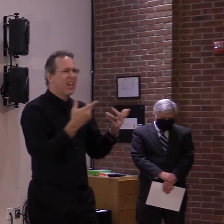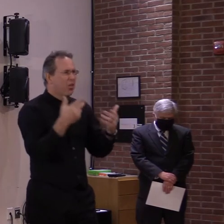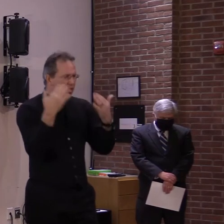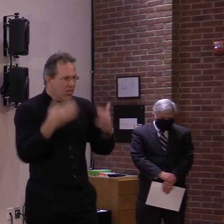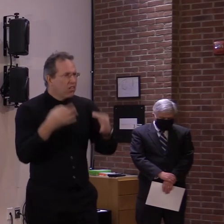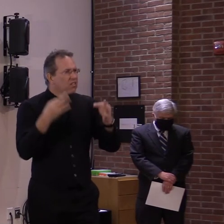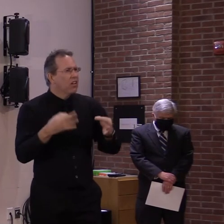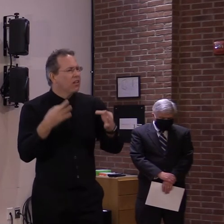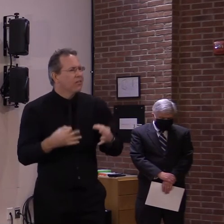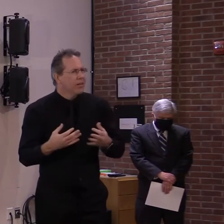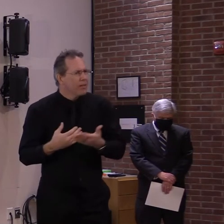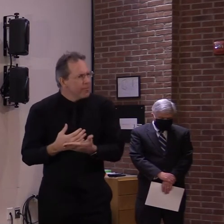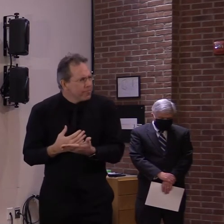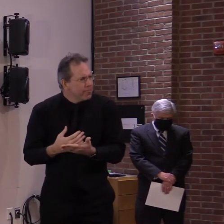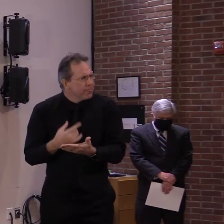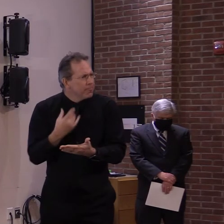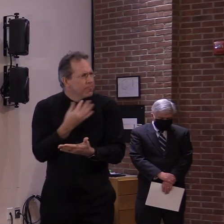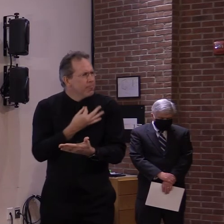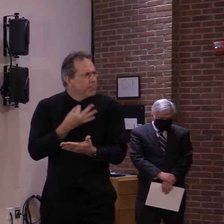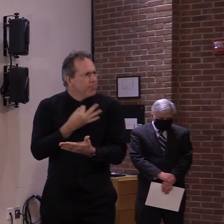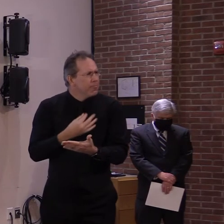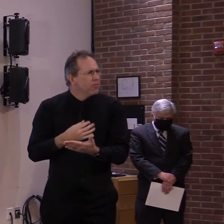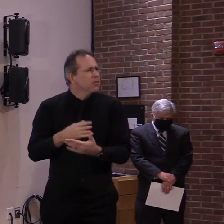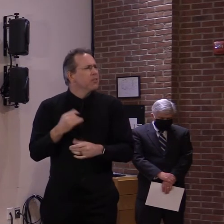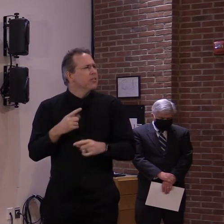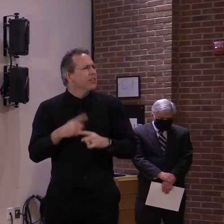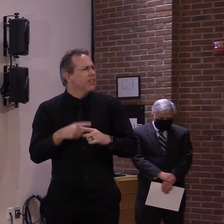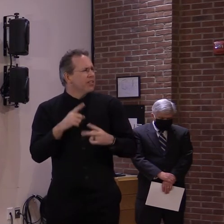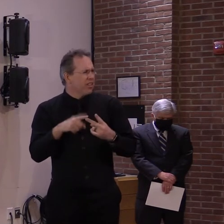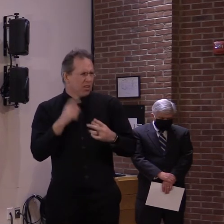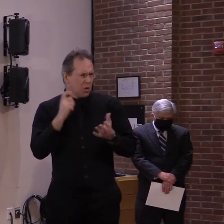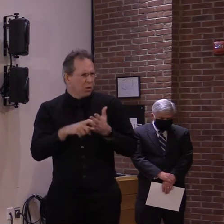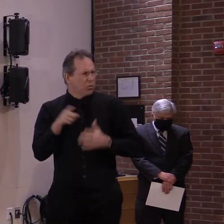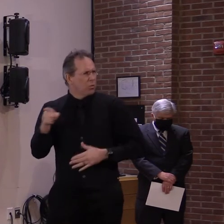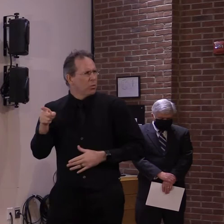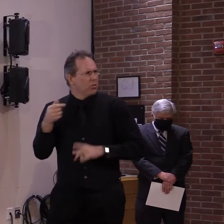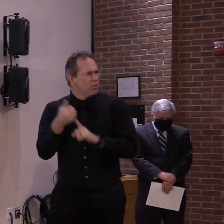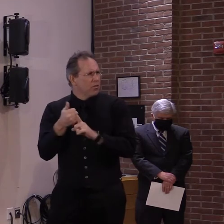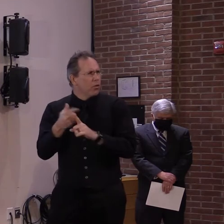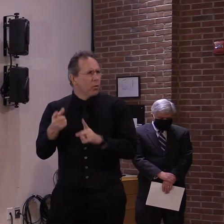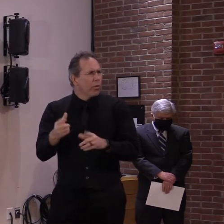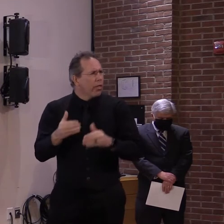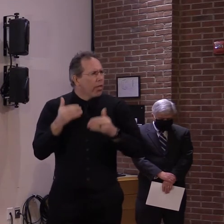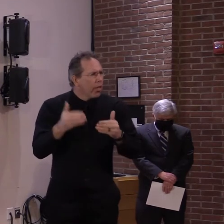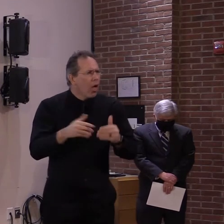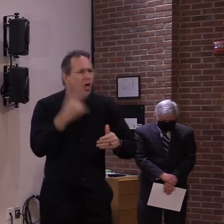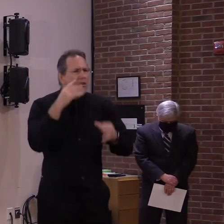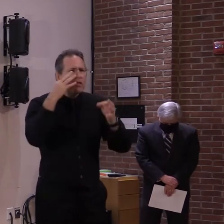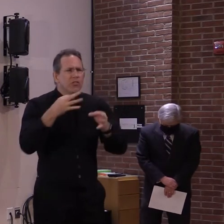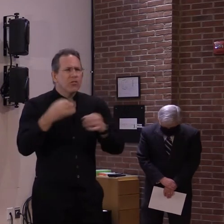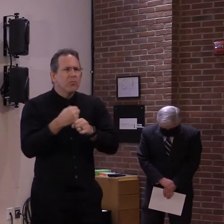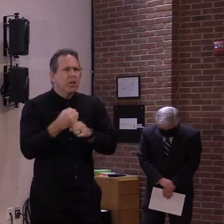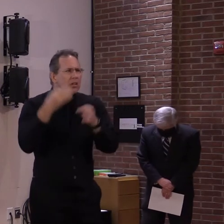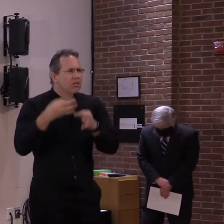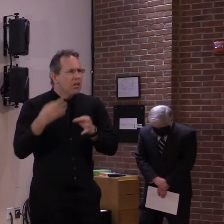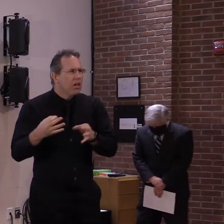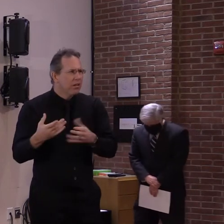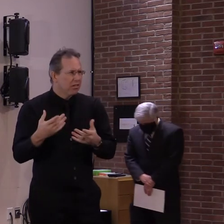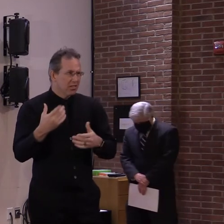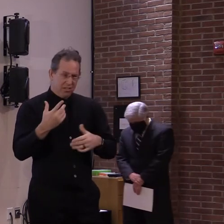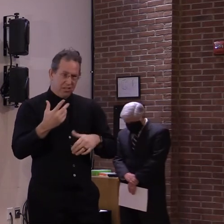reorganizing the natural resources board, um, a measure that in large